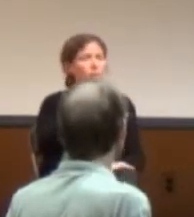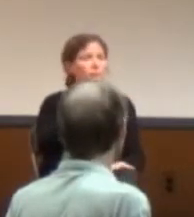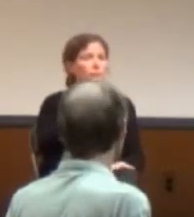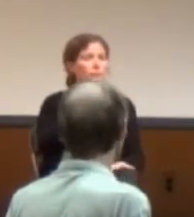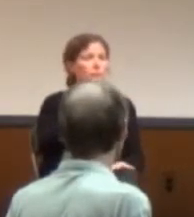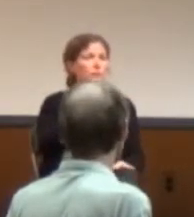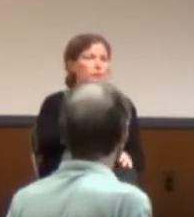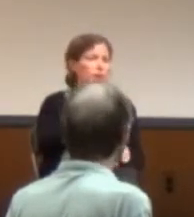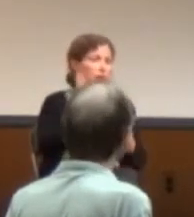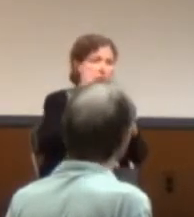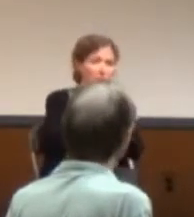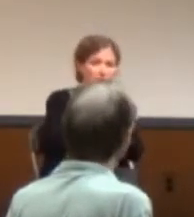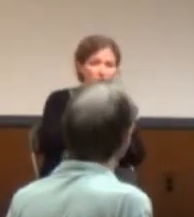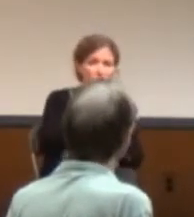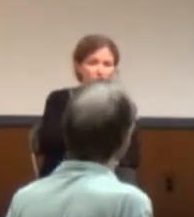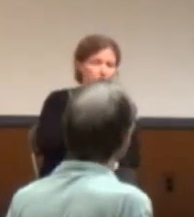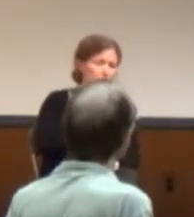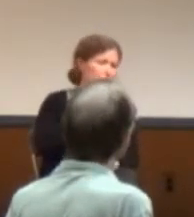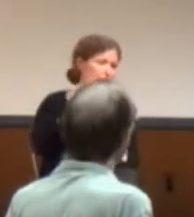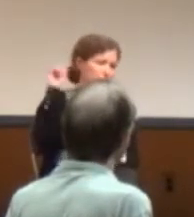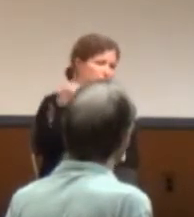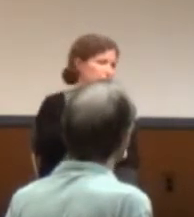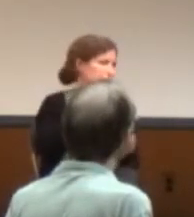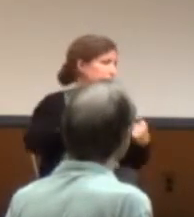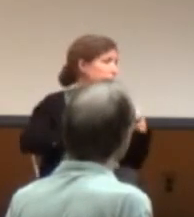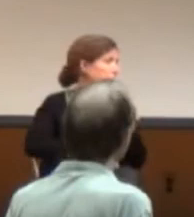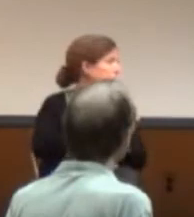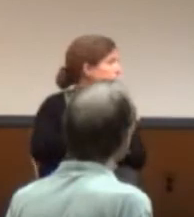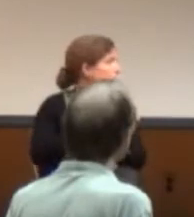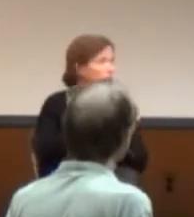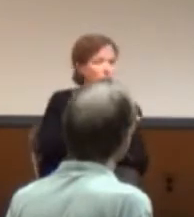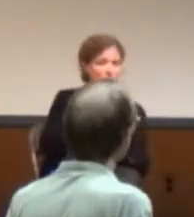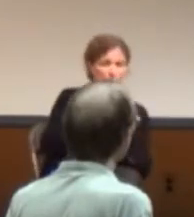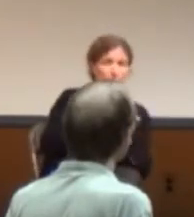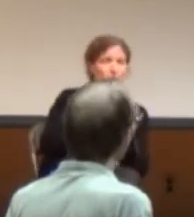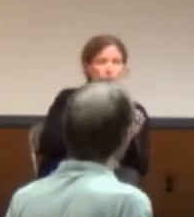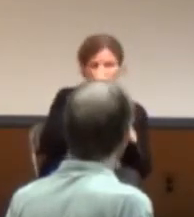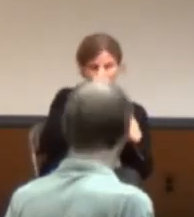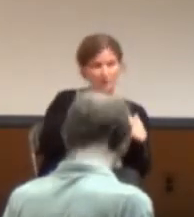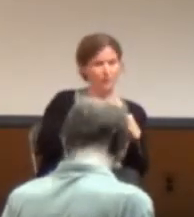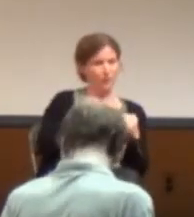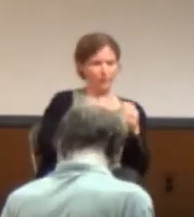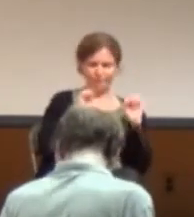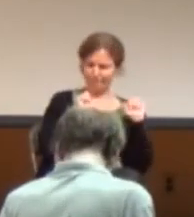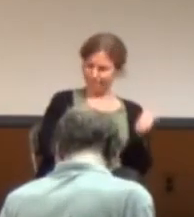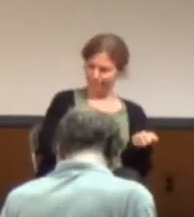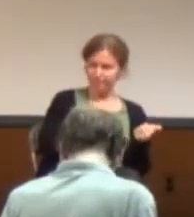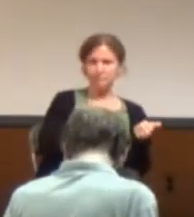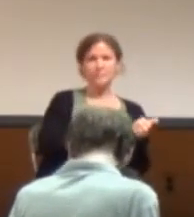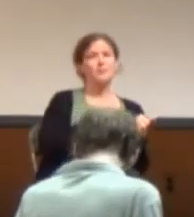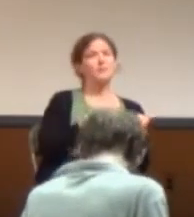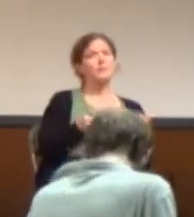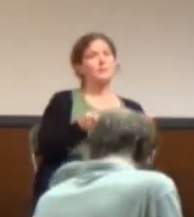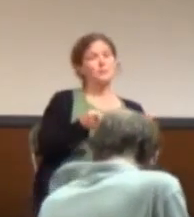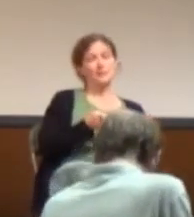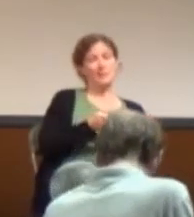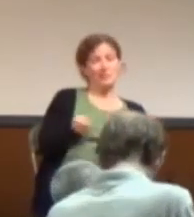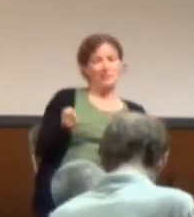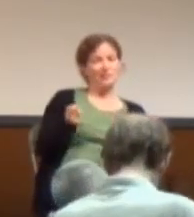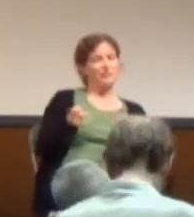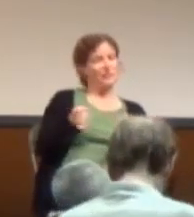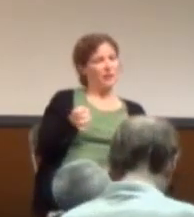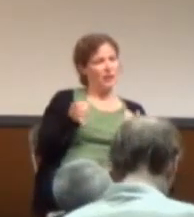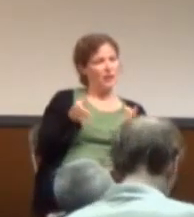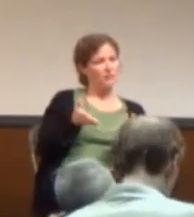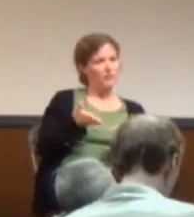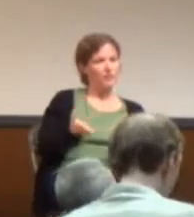in their personal life. I just don't learn. As long as your mental health is intact and you don't let the really